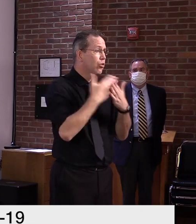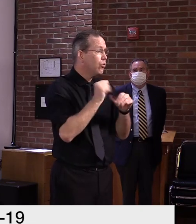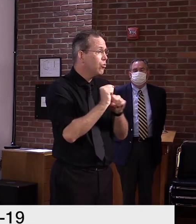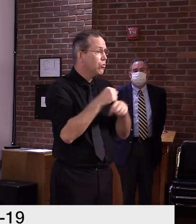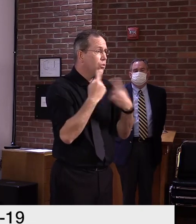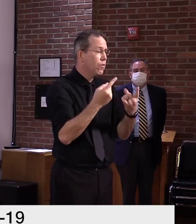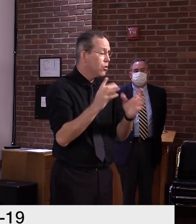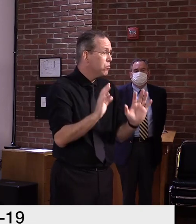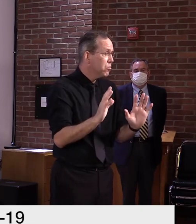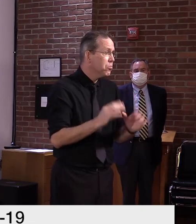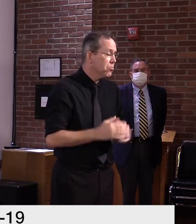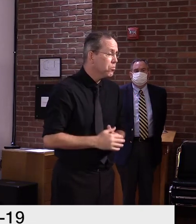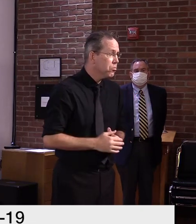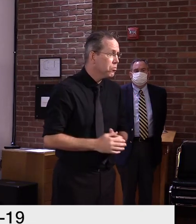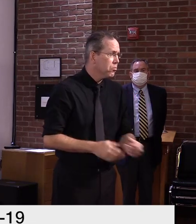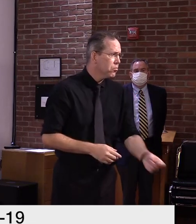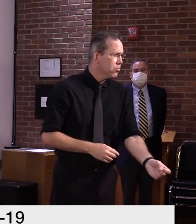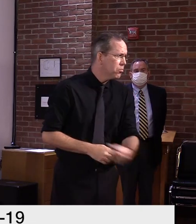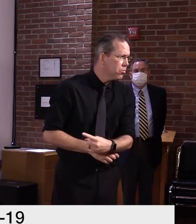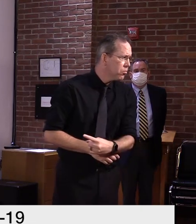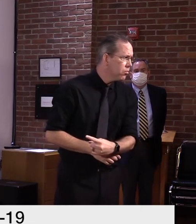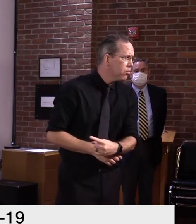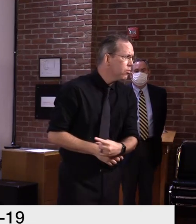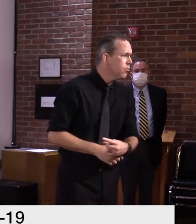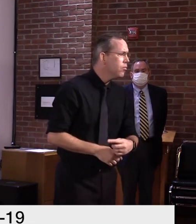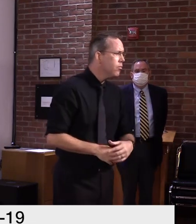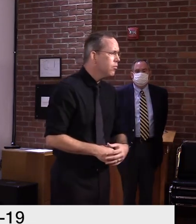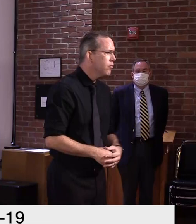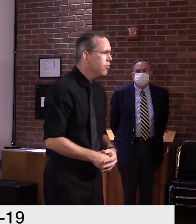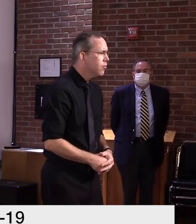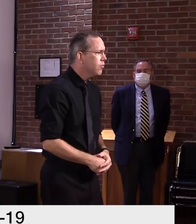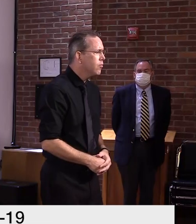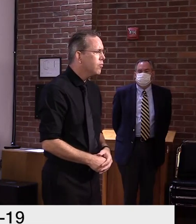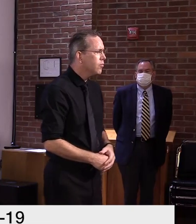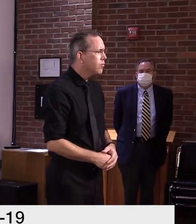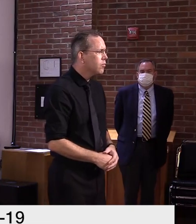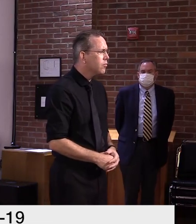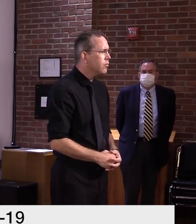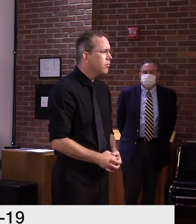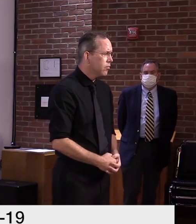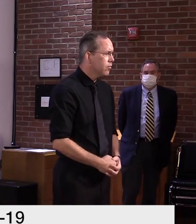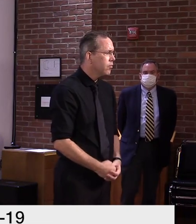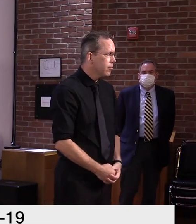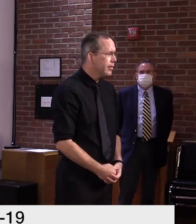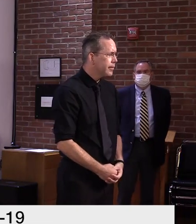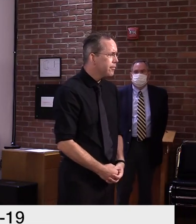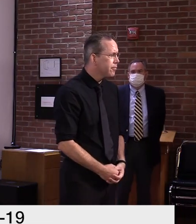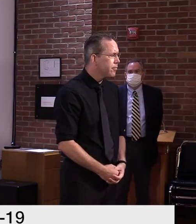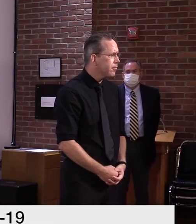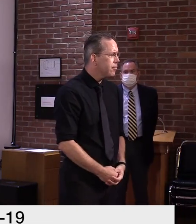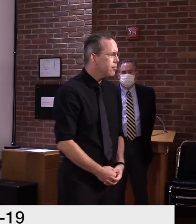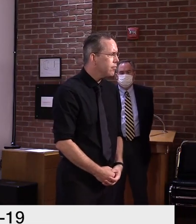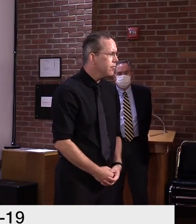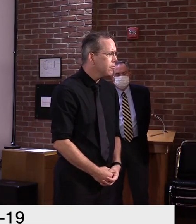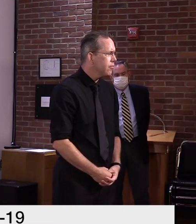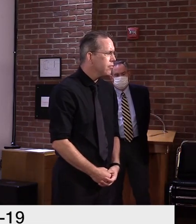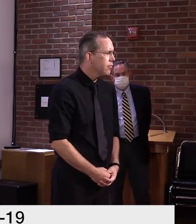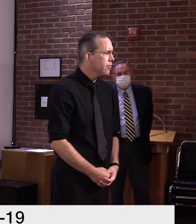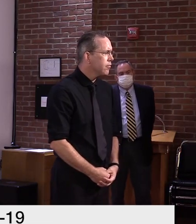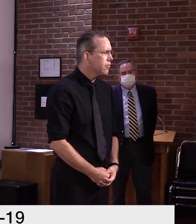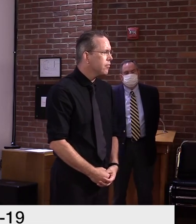Yeah, we, we tried to get, uh, General Knight, but, uh, the guard has not made him available this week. And, uh,